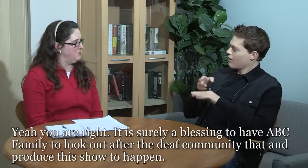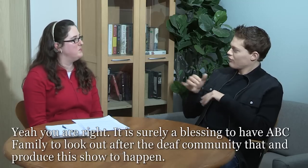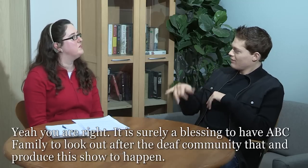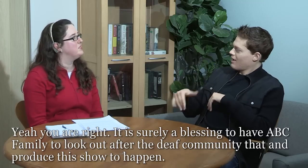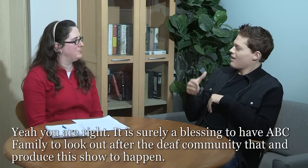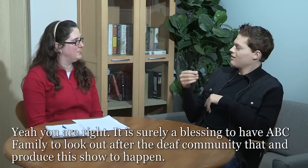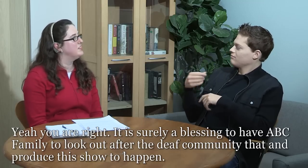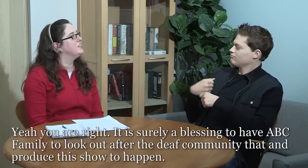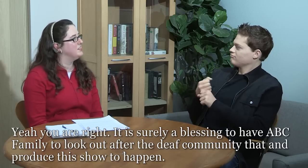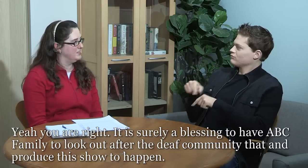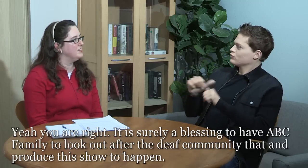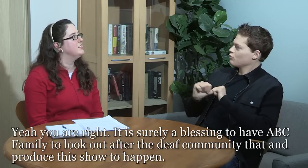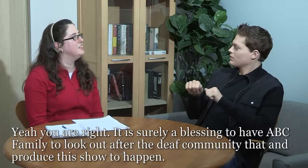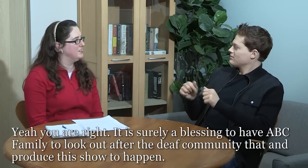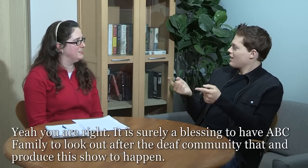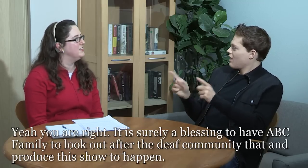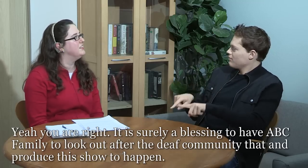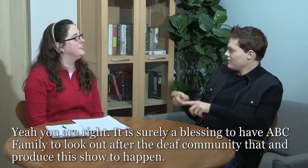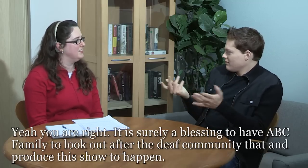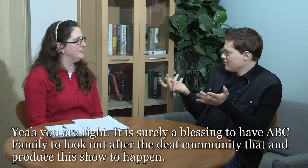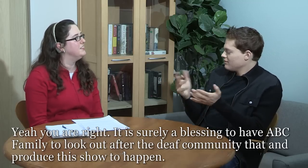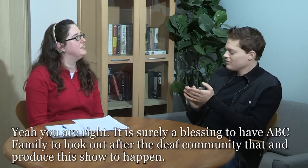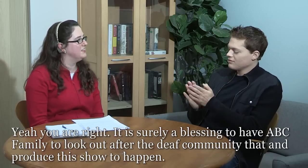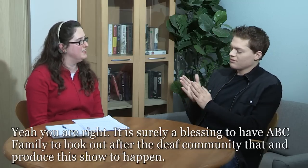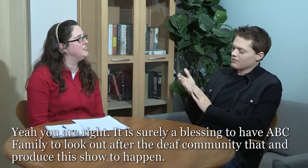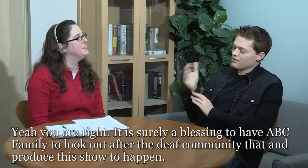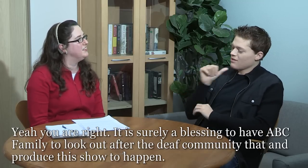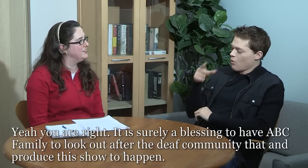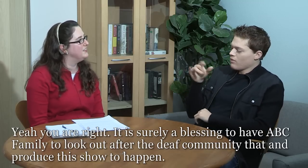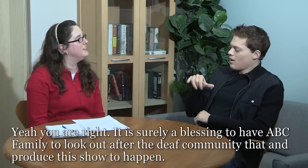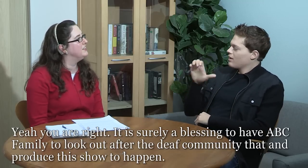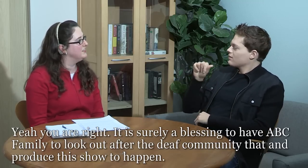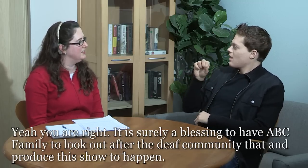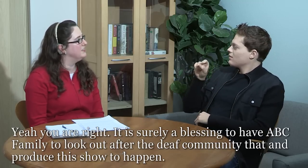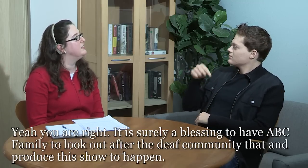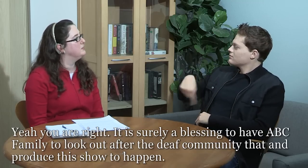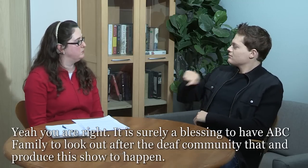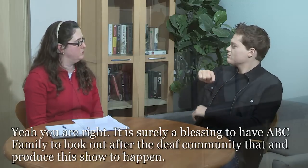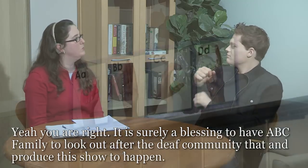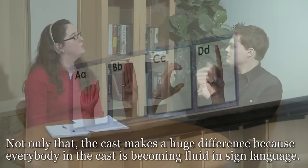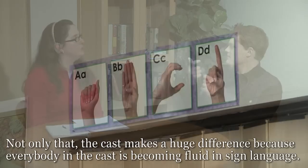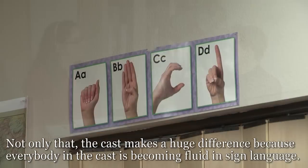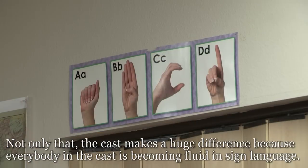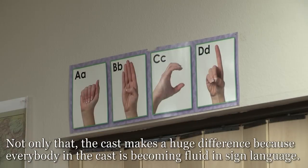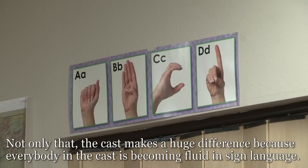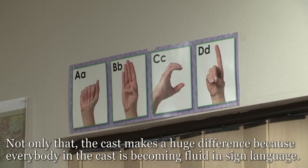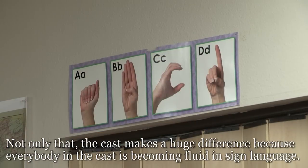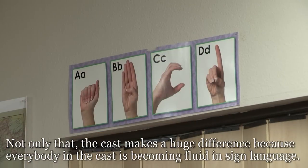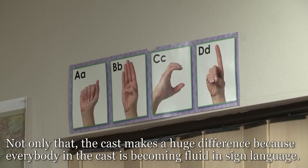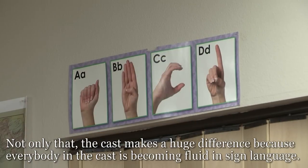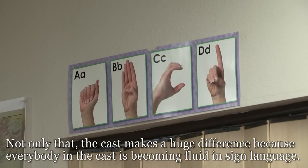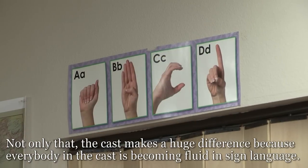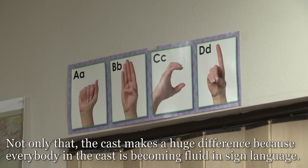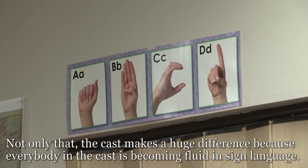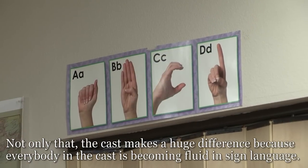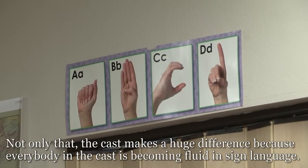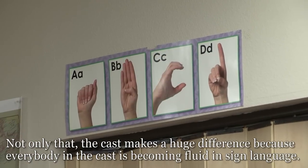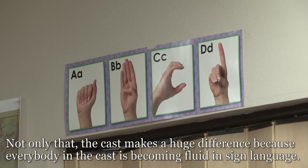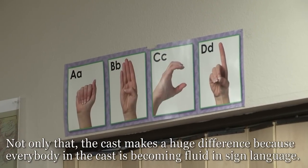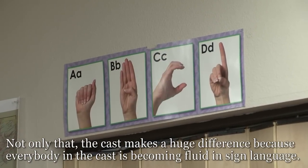look out for the deaf community. And in fact, to make the show, not only that, the cast makes a huge difference because